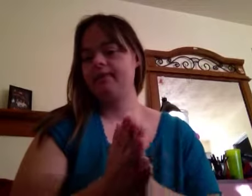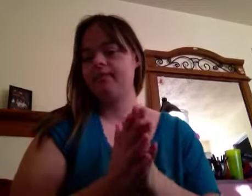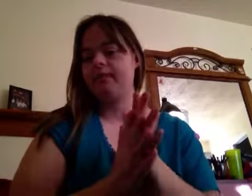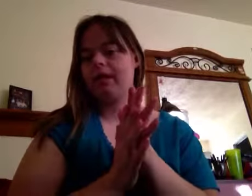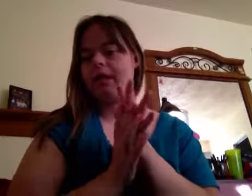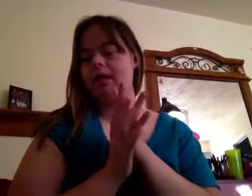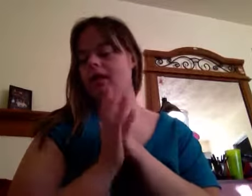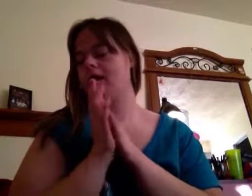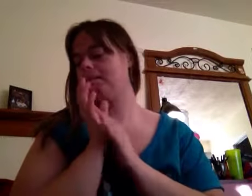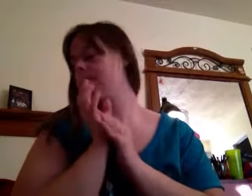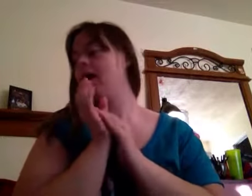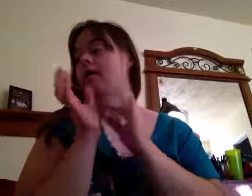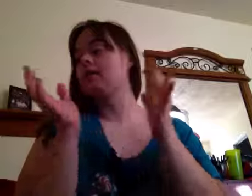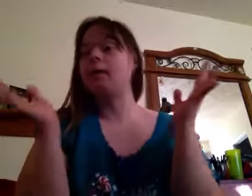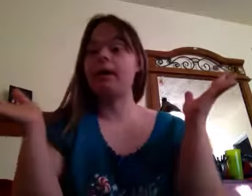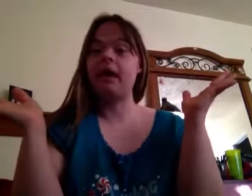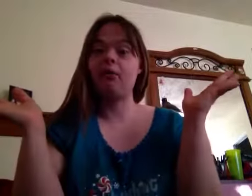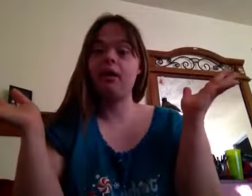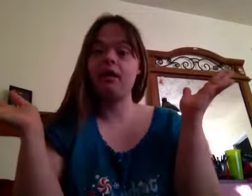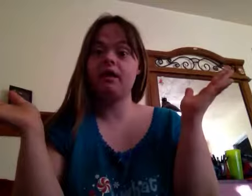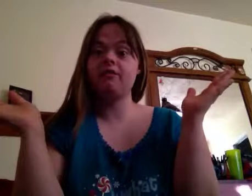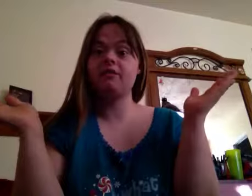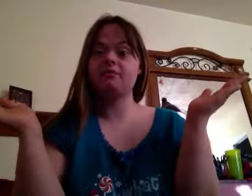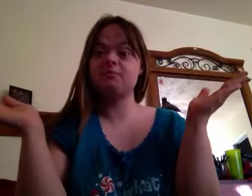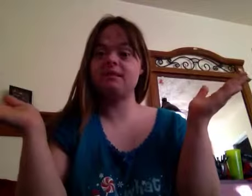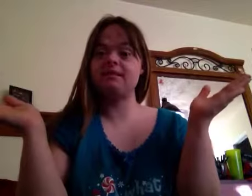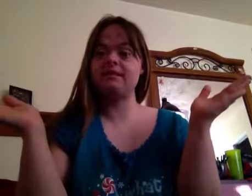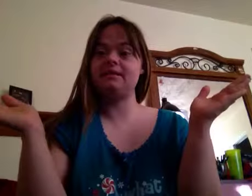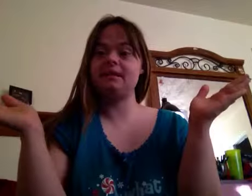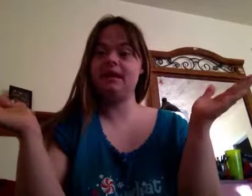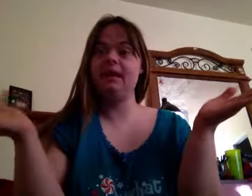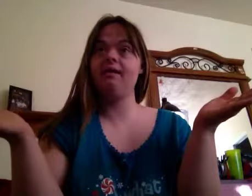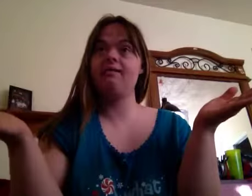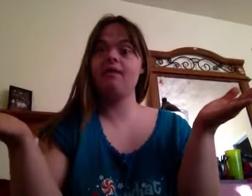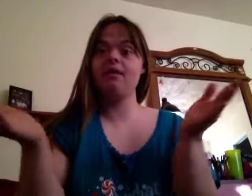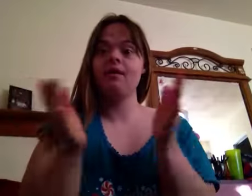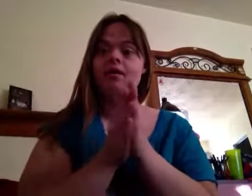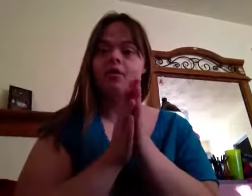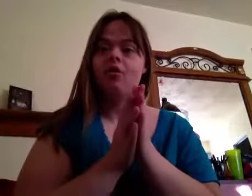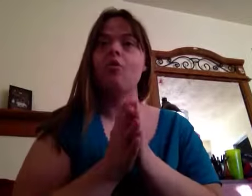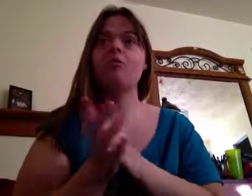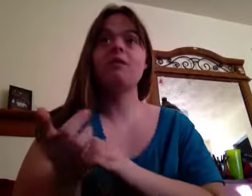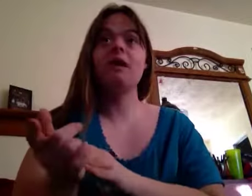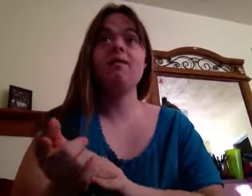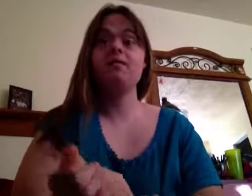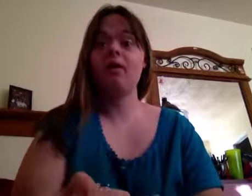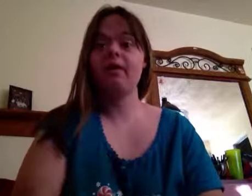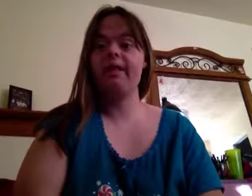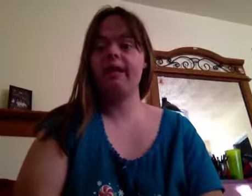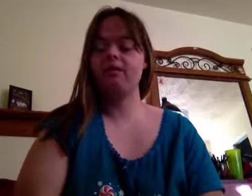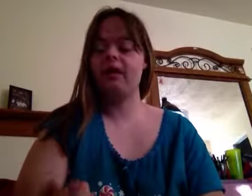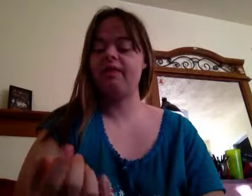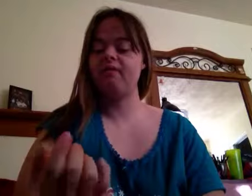yeah, so I can't wait until Christmas Eve. Christmas Eve is only, like, I think,